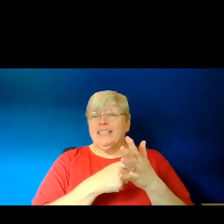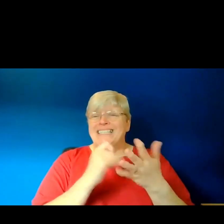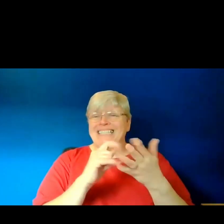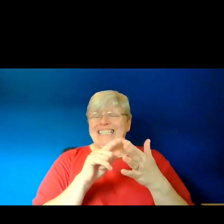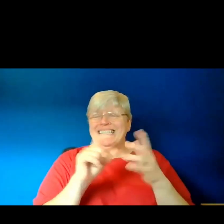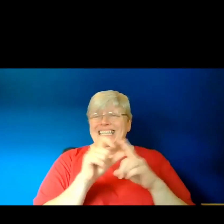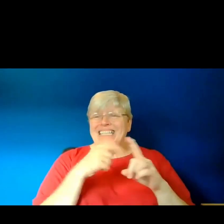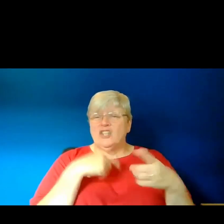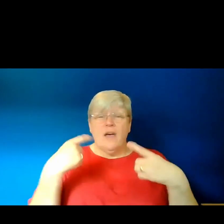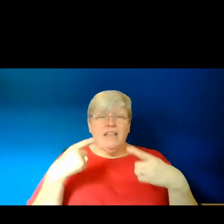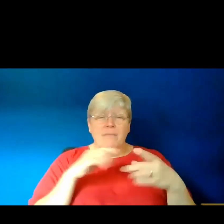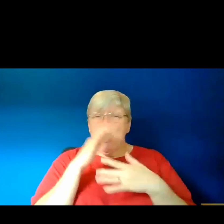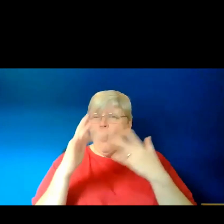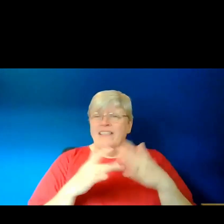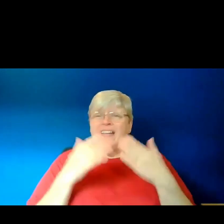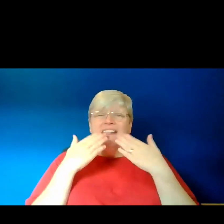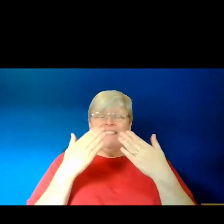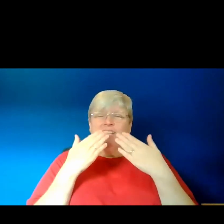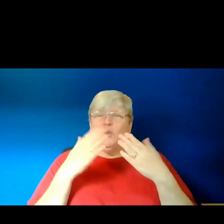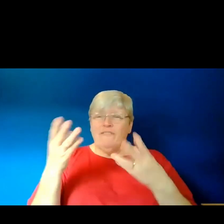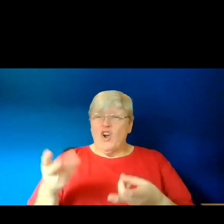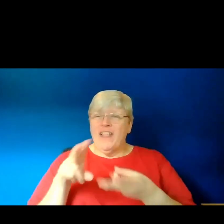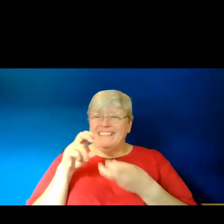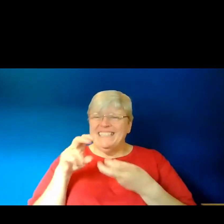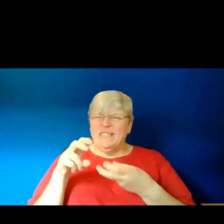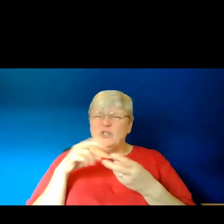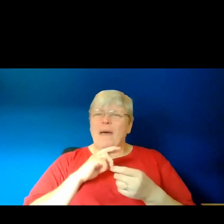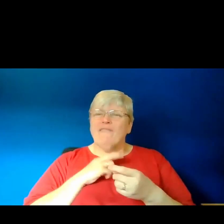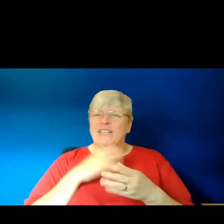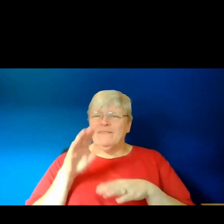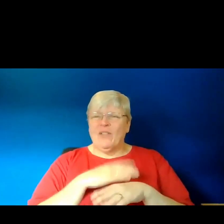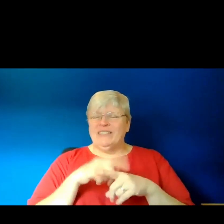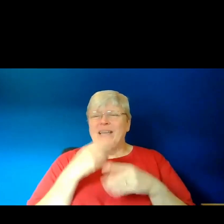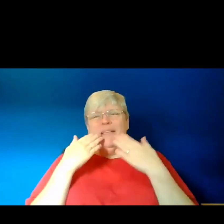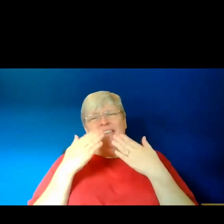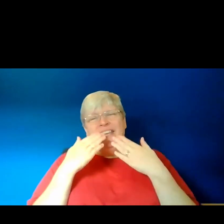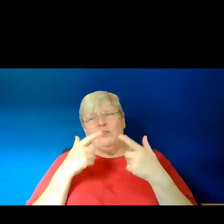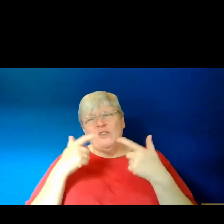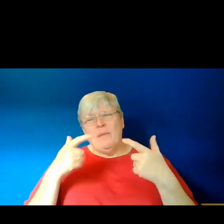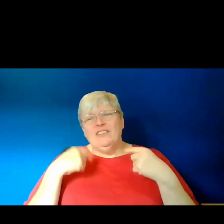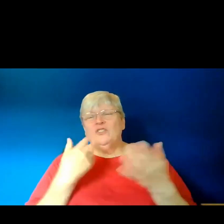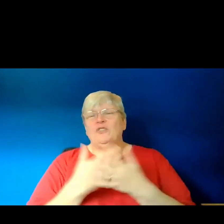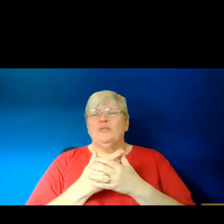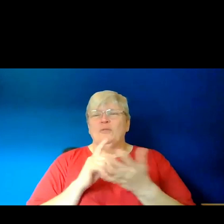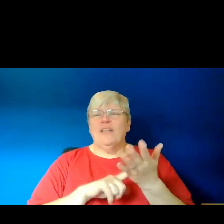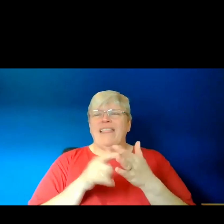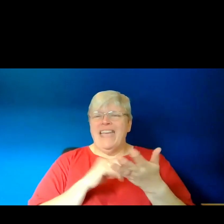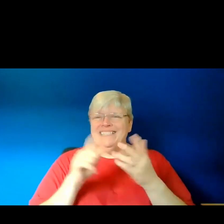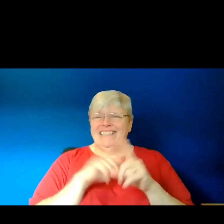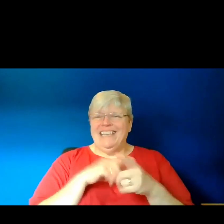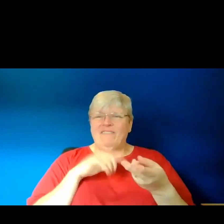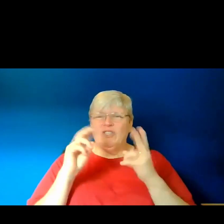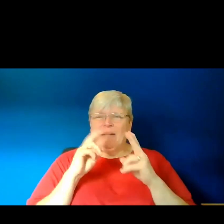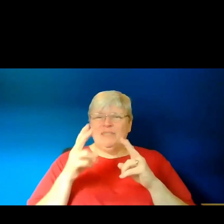Okay, so thank you so much for having me and for listening to my voice for so long. And thank you so much to Leslie for her